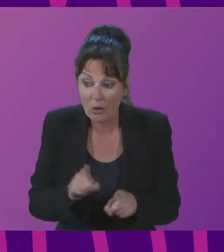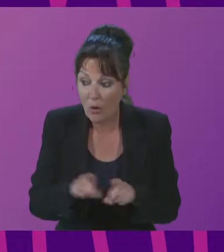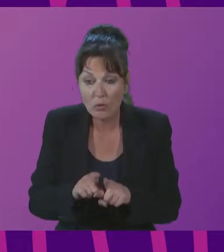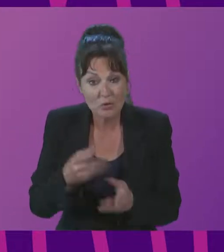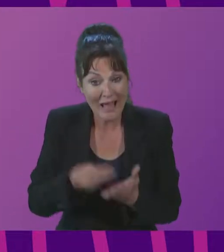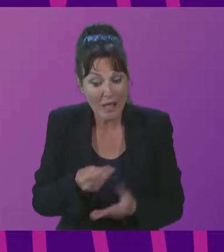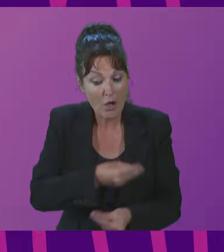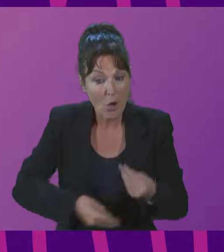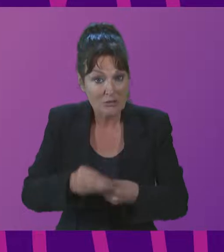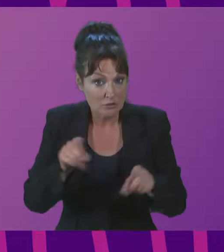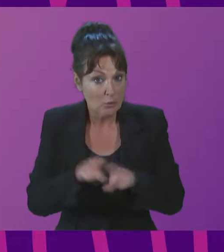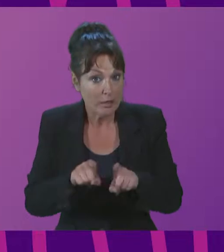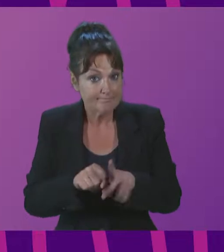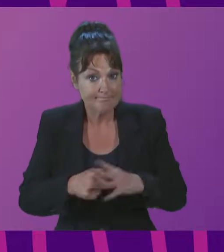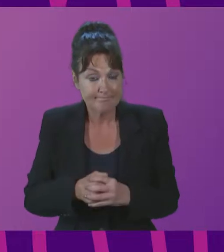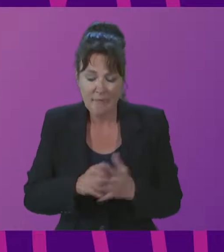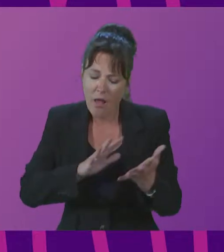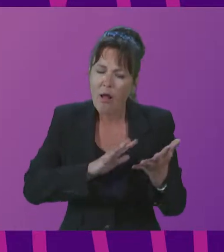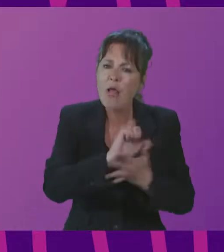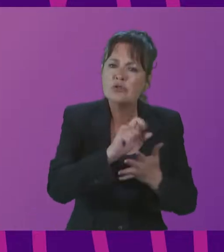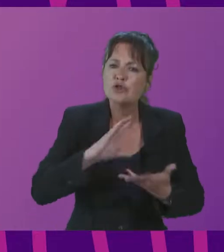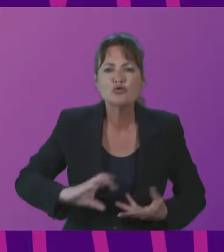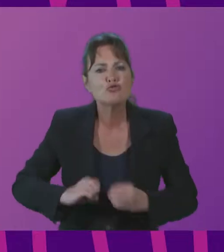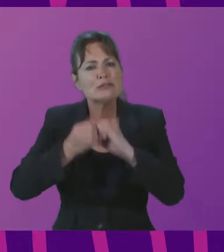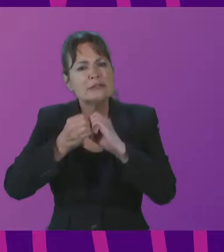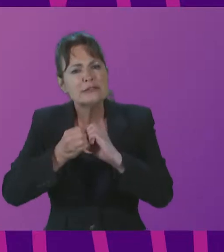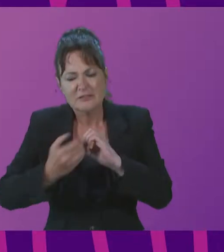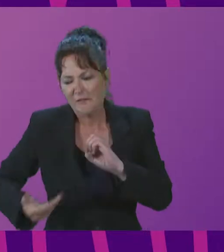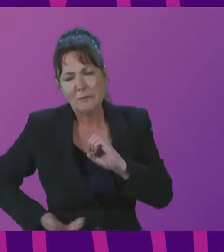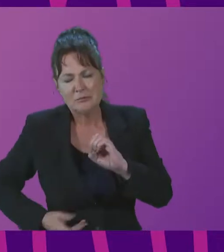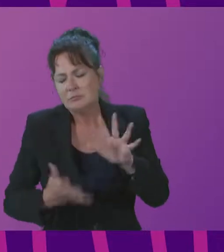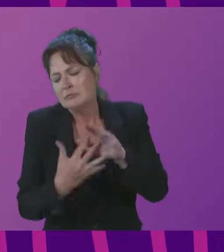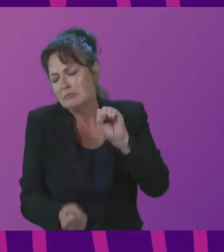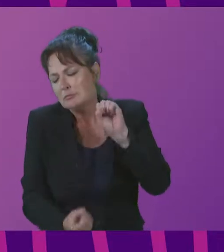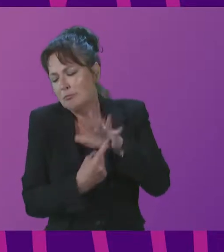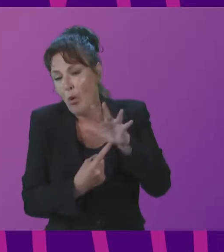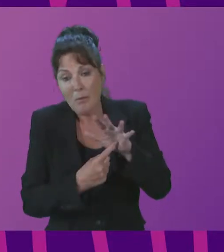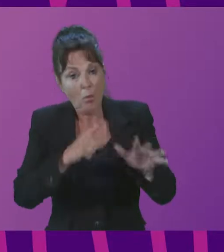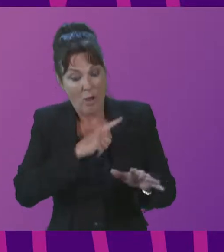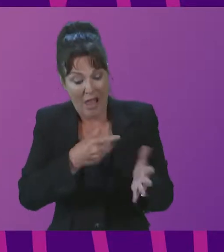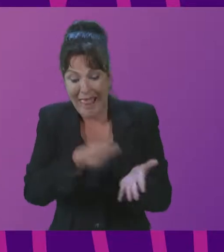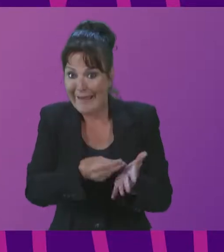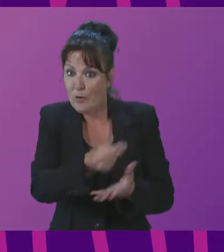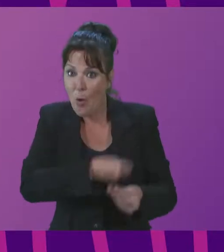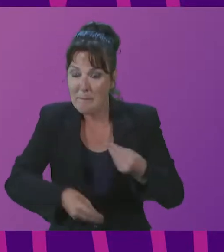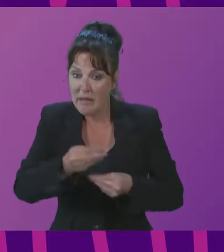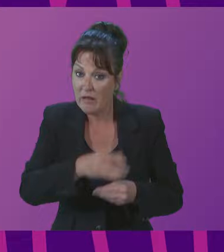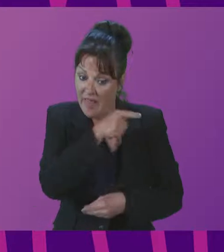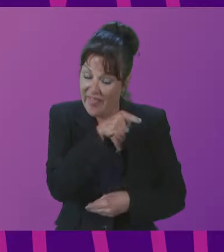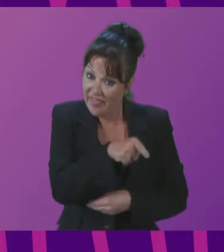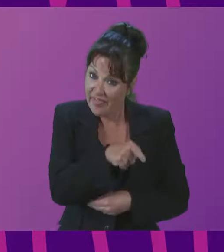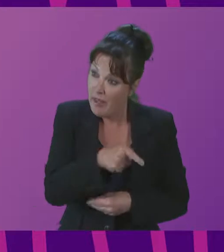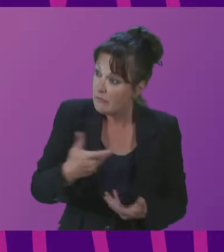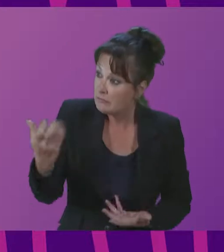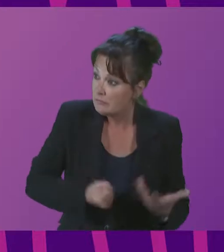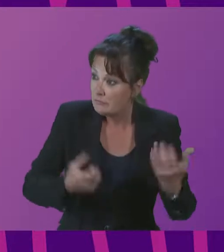as well. The cultural and creative sector is very important to Sao Paulo in economic terms. Sao 4%